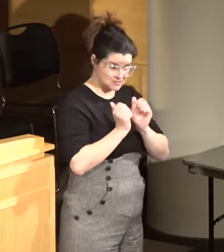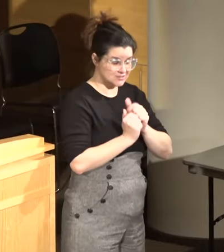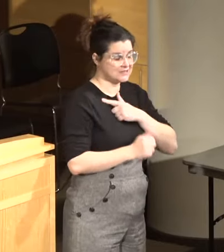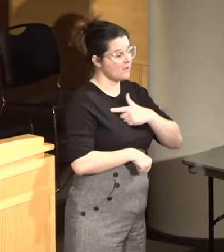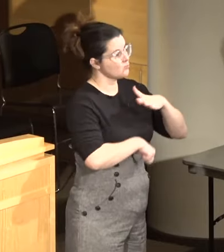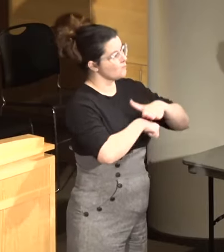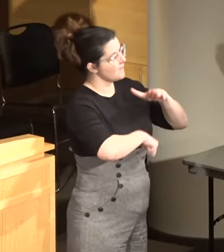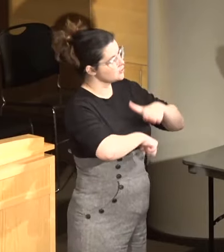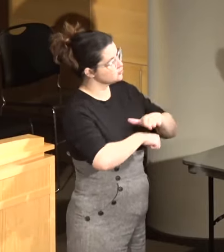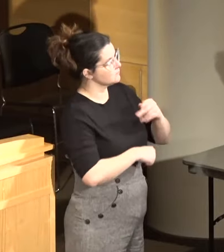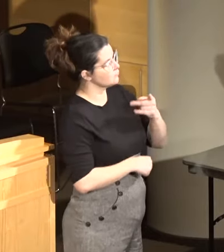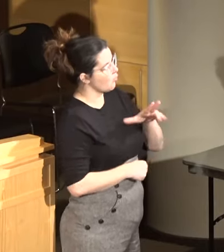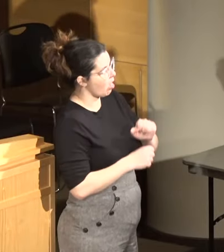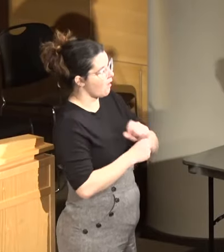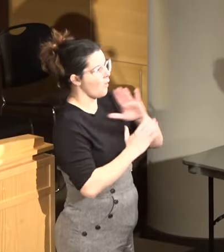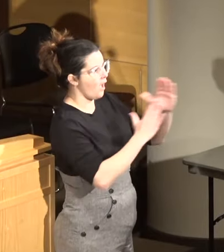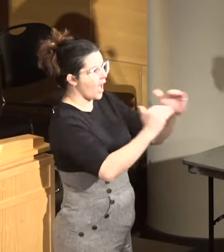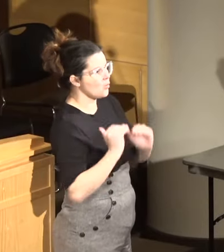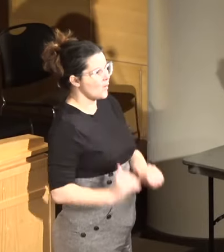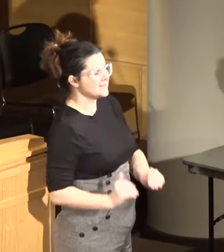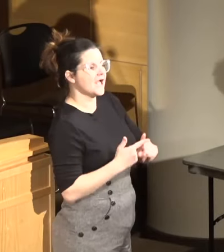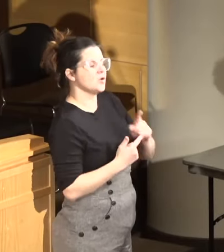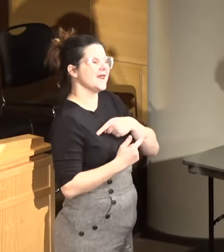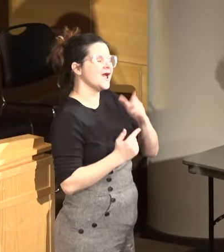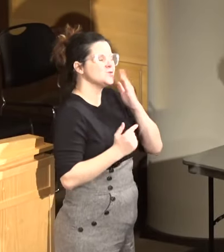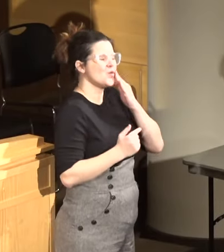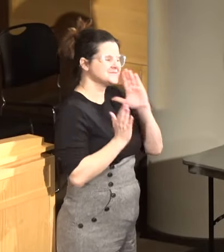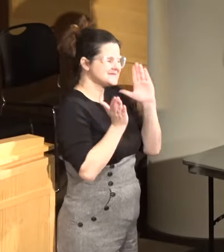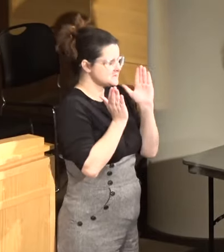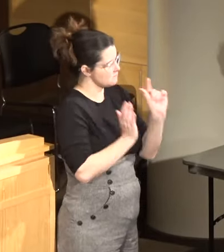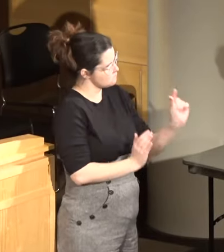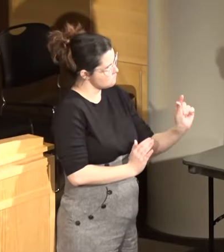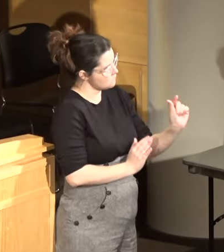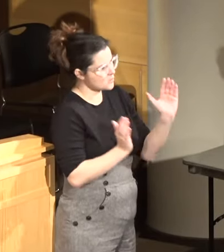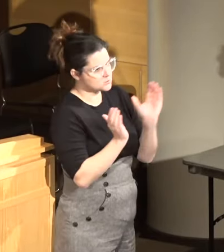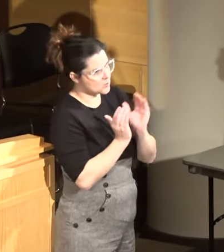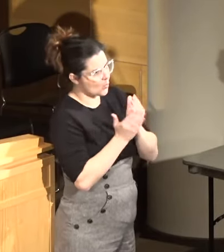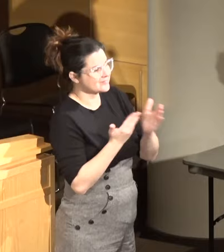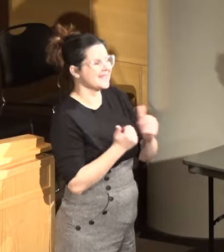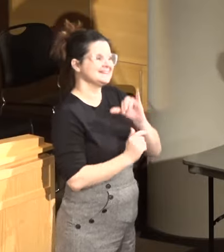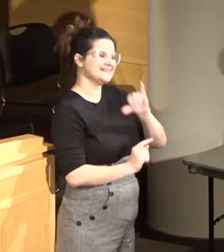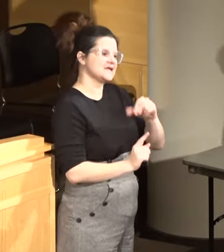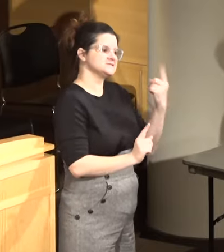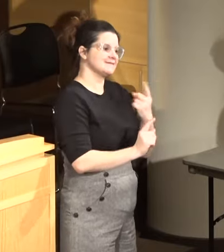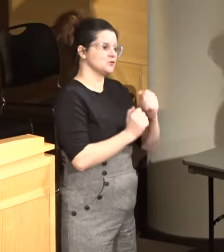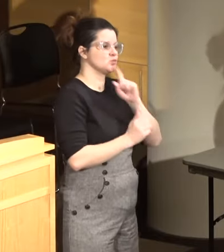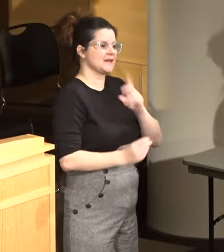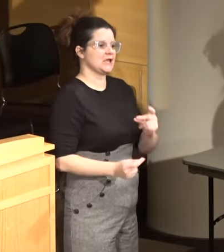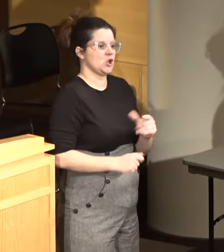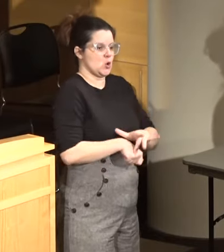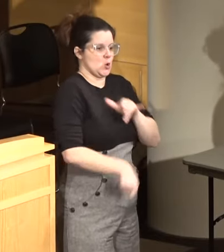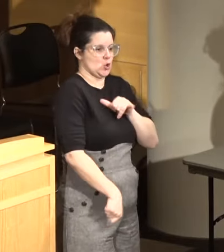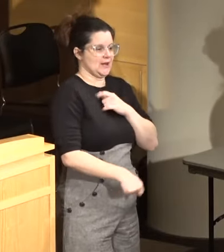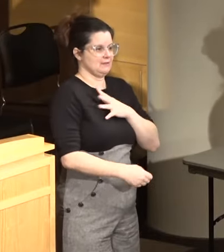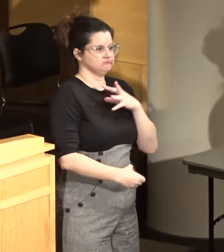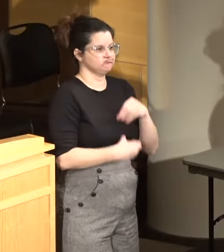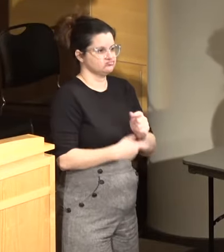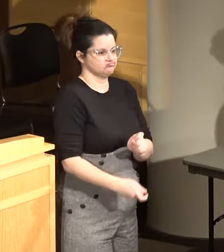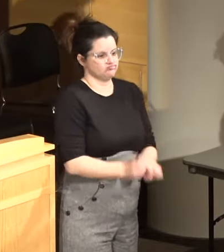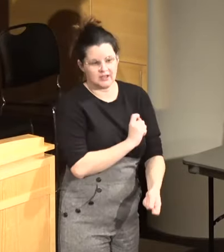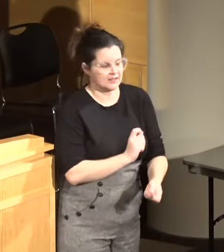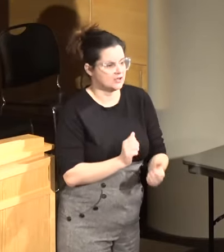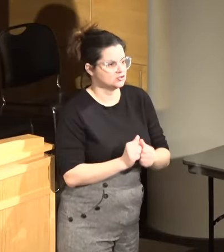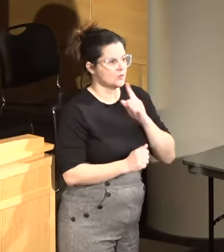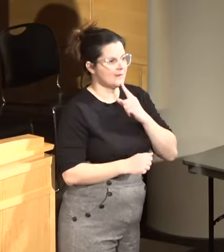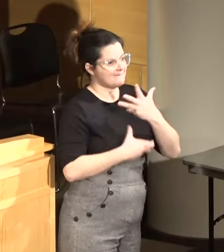on probation or parole went way down. I know it's a small thing, but that's something we did really early on to build